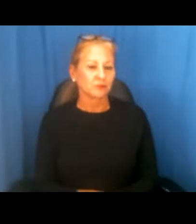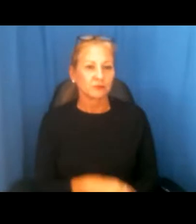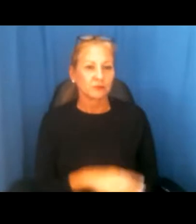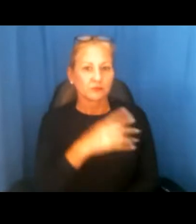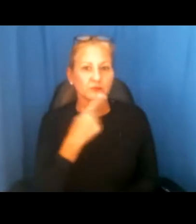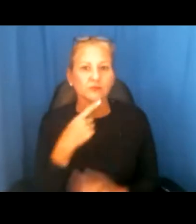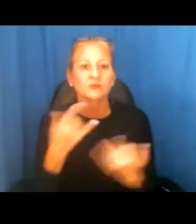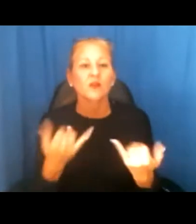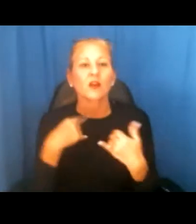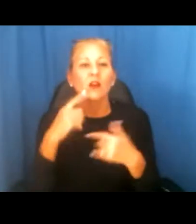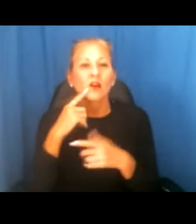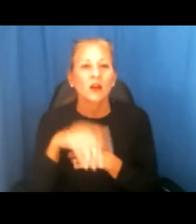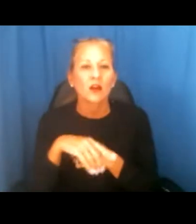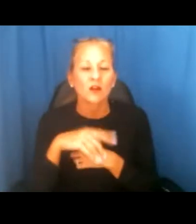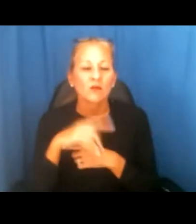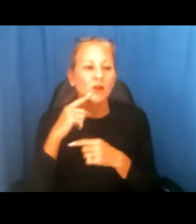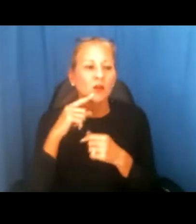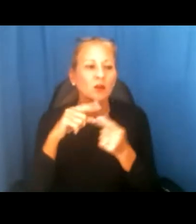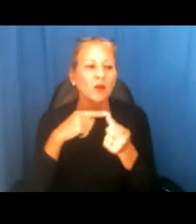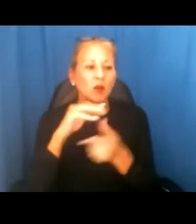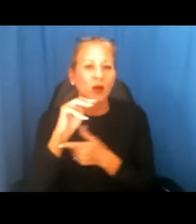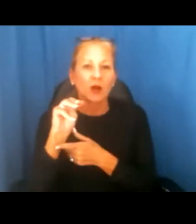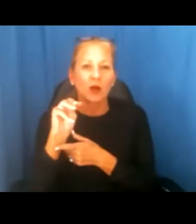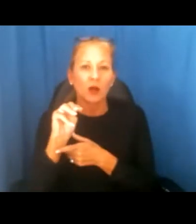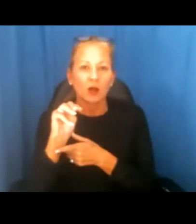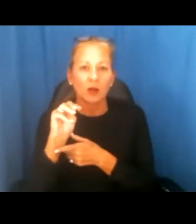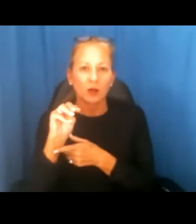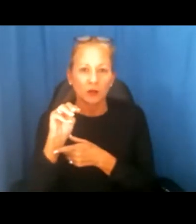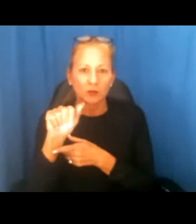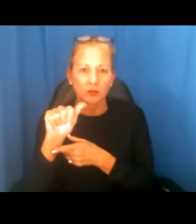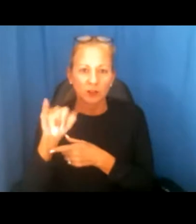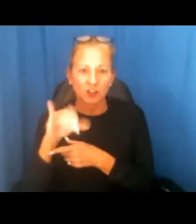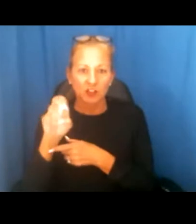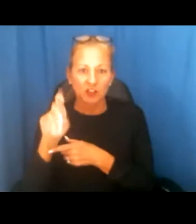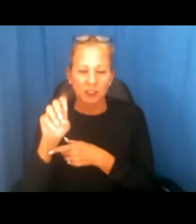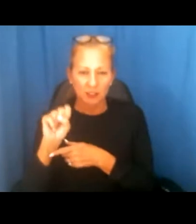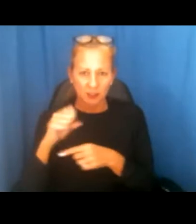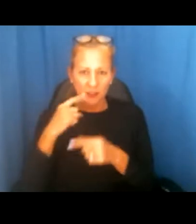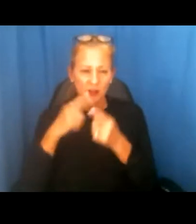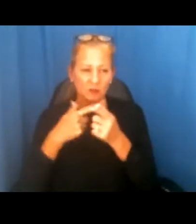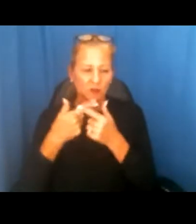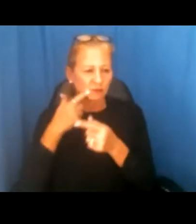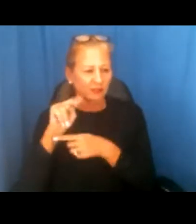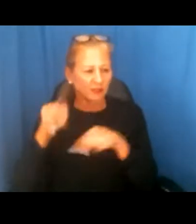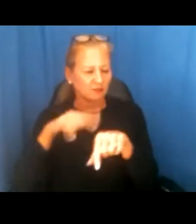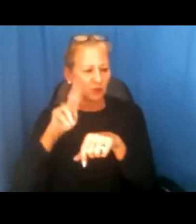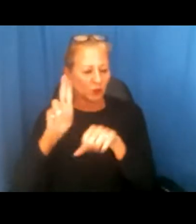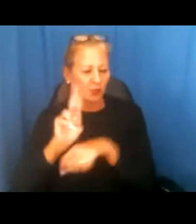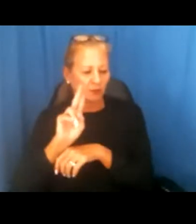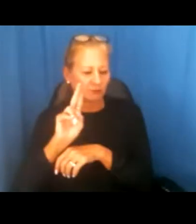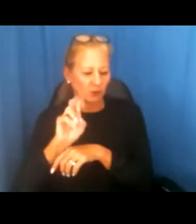Deputy Chief in the Housing and Civil Enforcement Section of the Civil Rights Division of the United States Department of Justice.